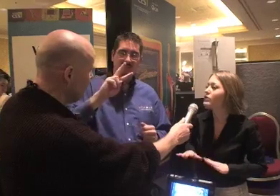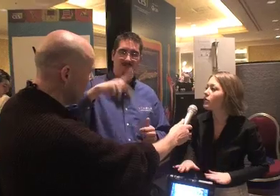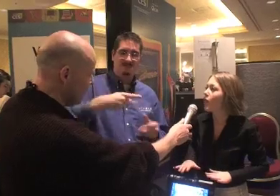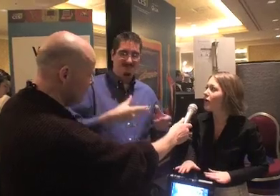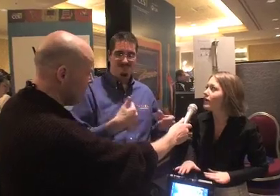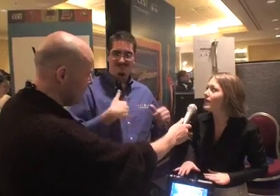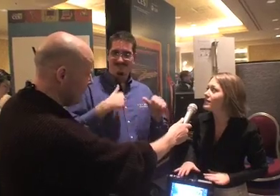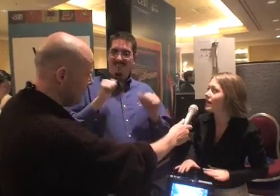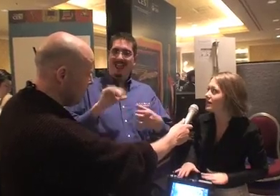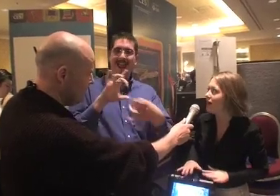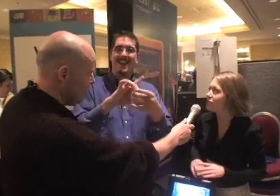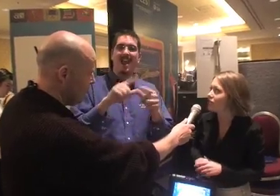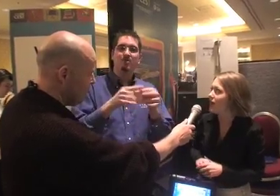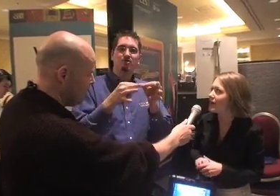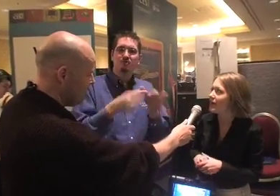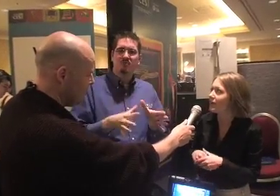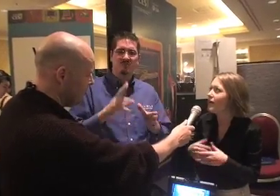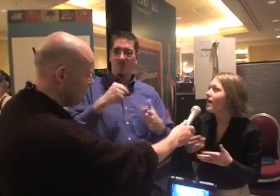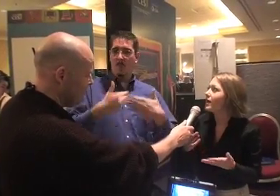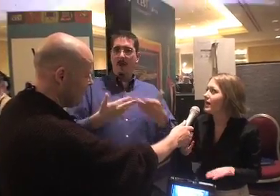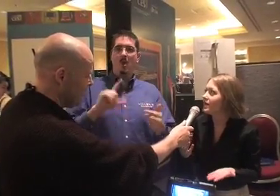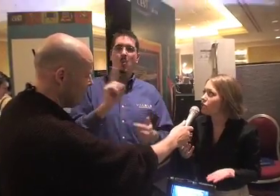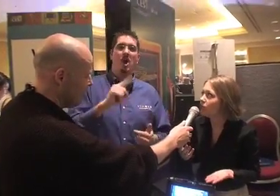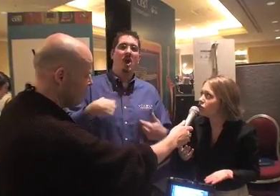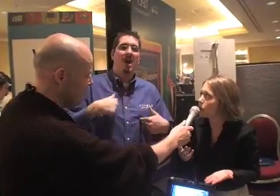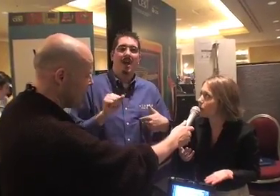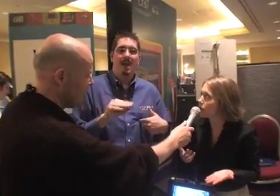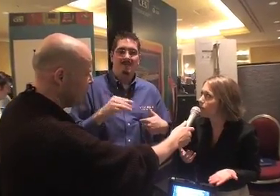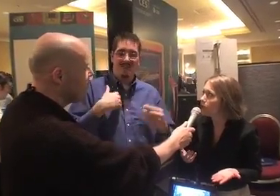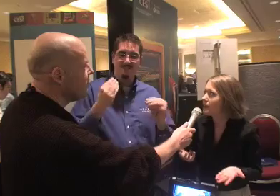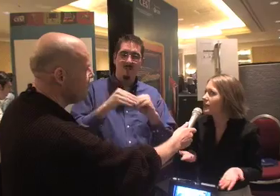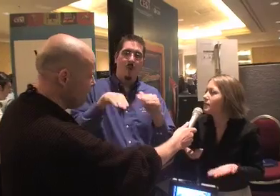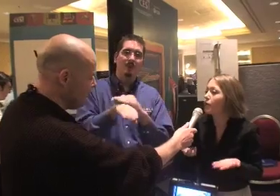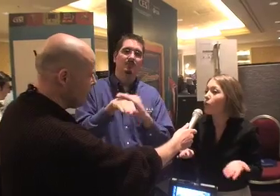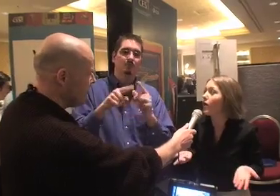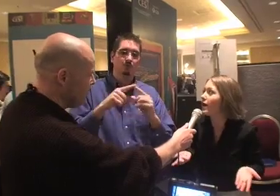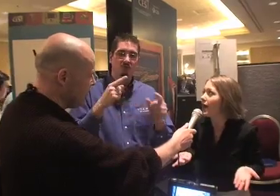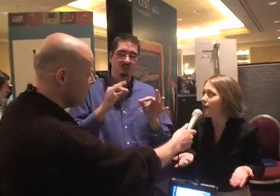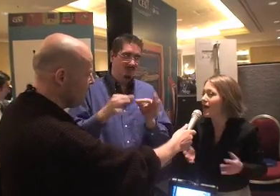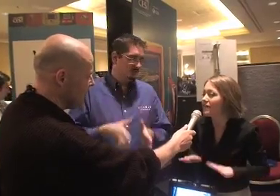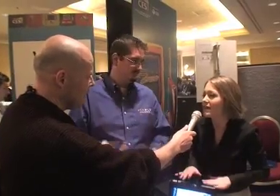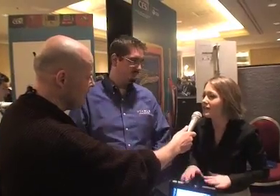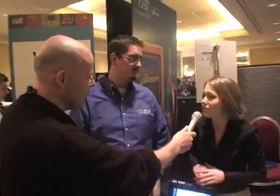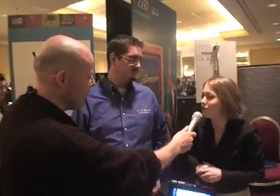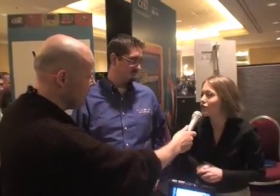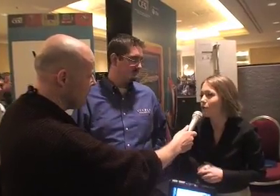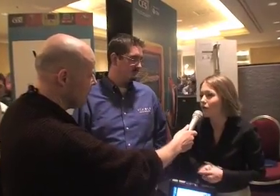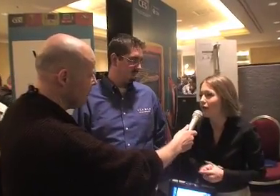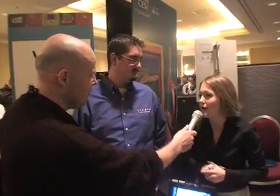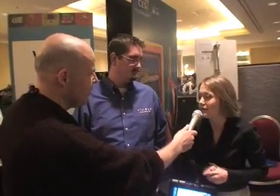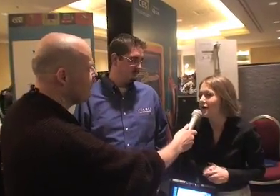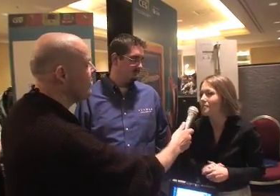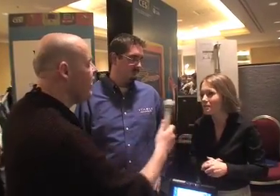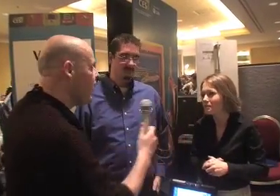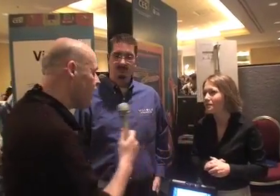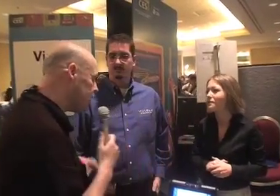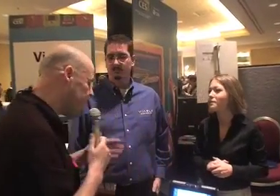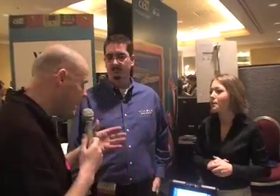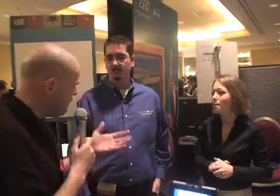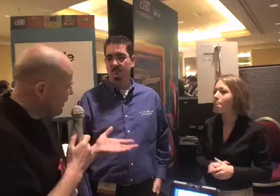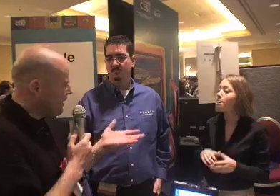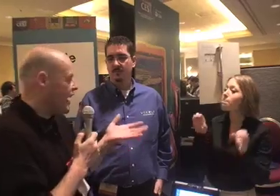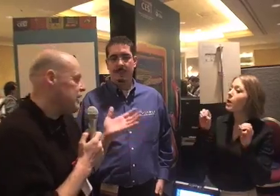So, using wireless technology, I can connect to an interpreter. It doesn't matter where I am. I have access to an interpreter at any time.